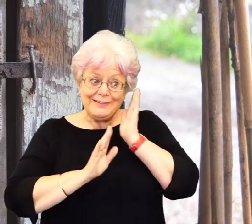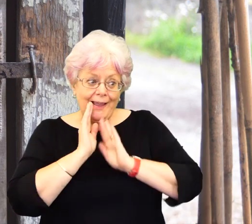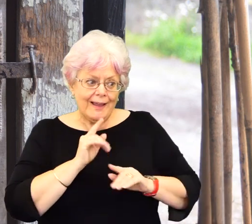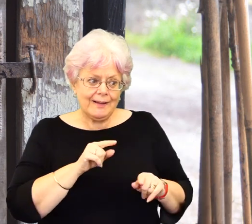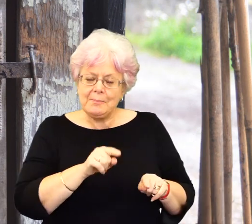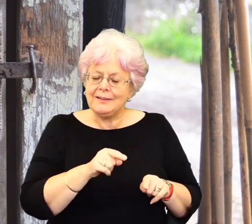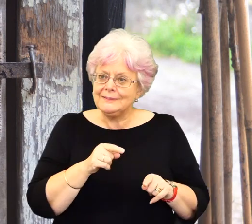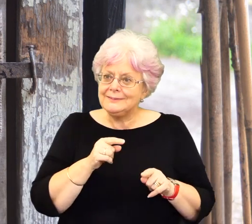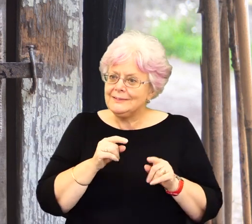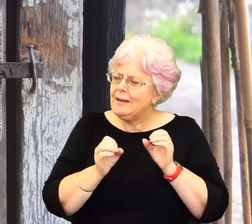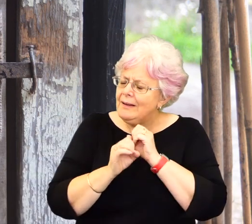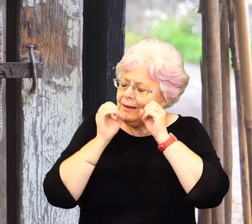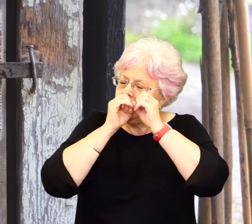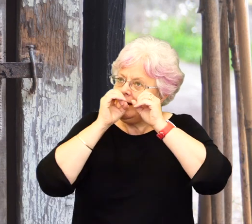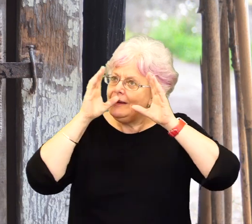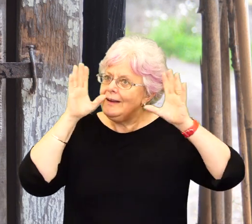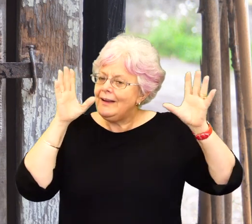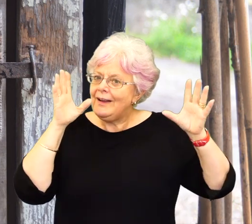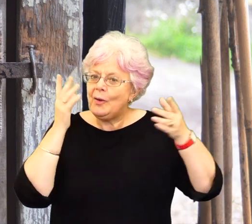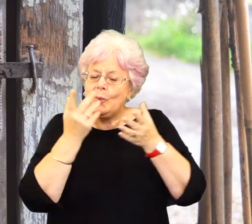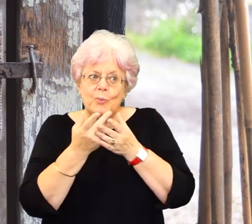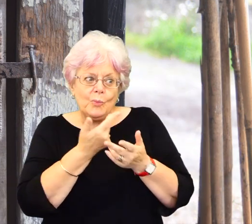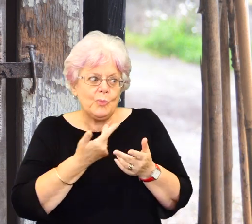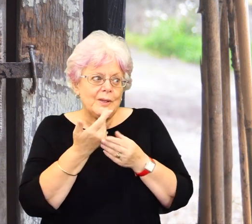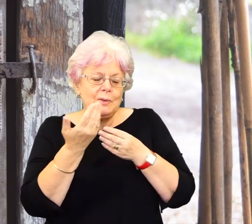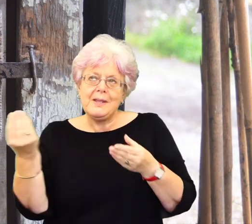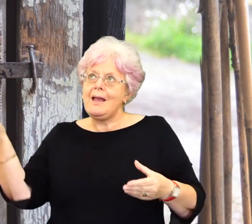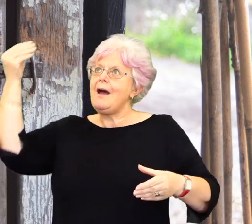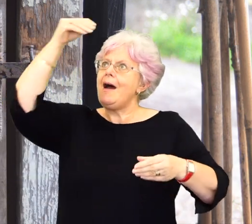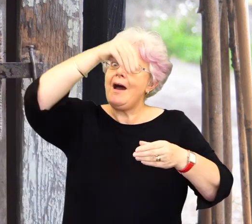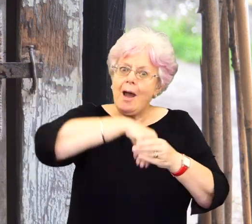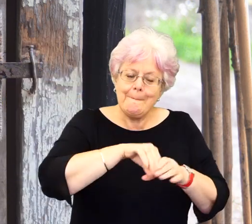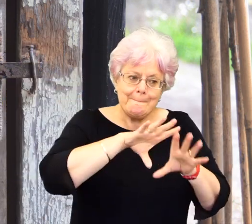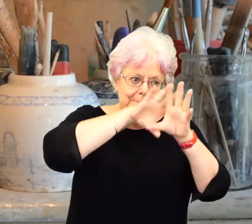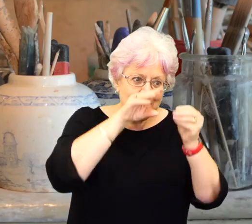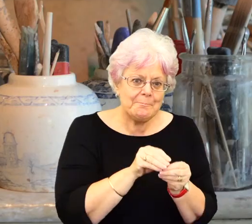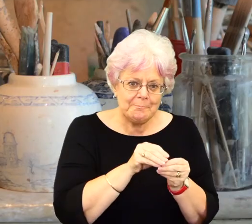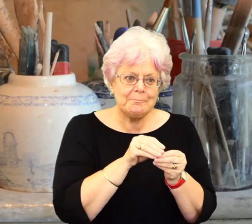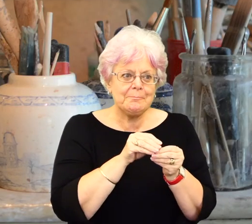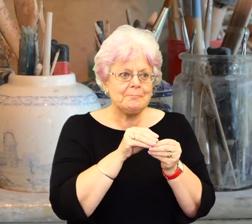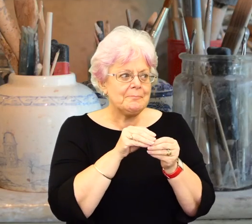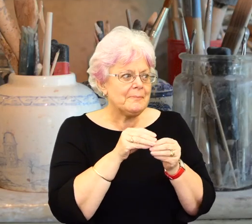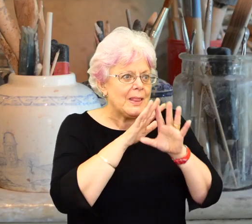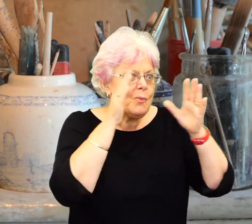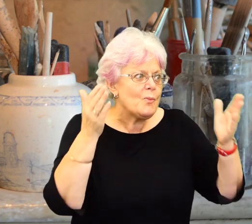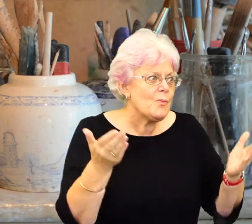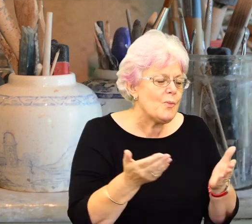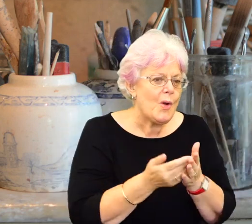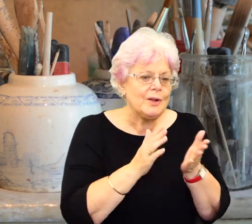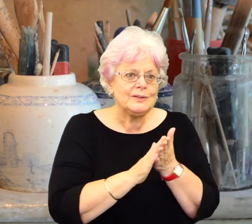Oh, was quite young. And make believes. Oh yes, I I could go right into that world. And, and, and there's a doubt and then they would